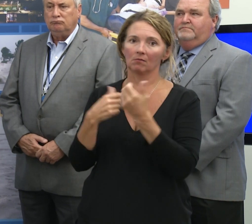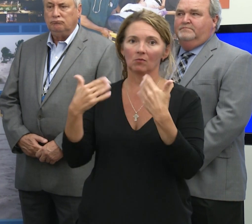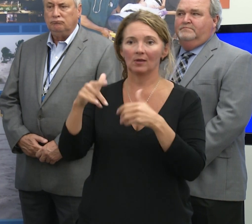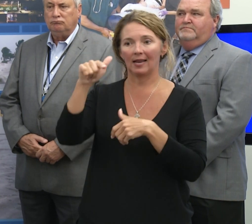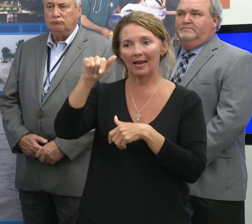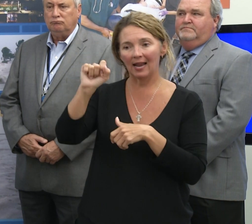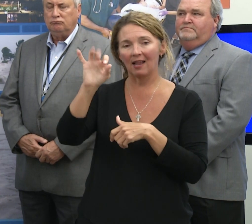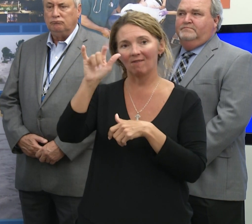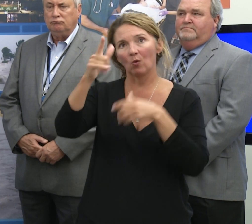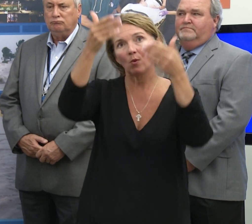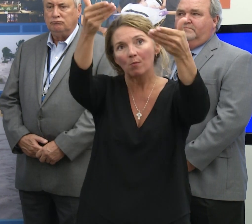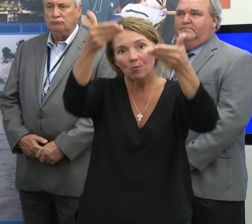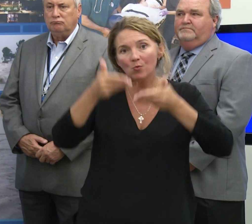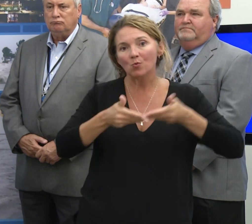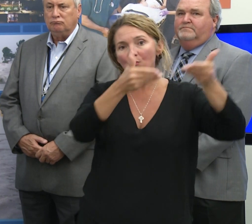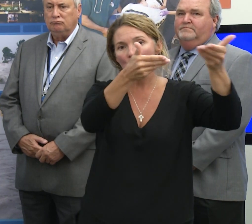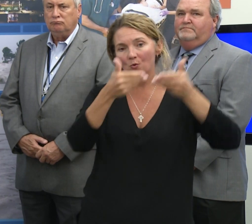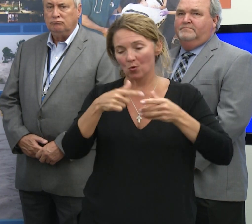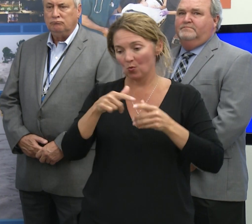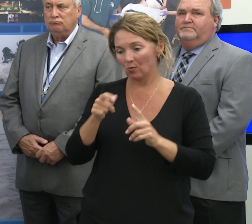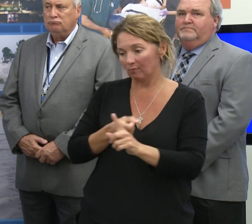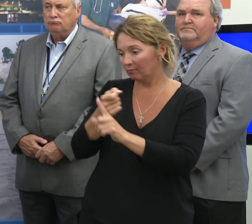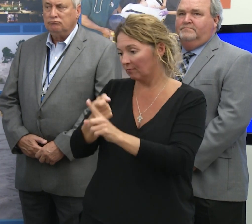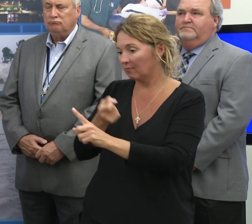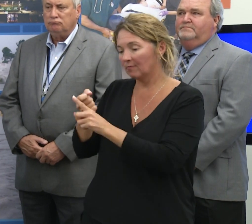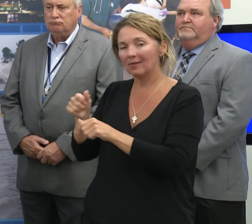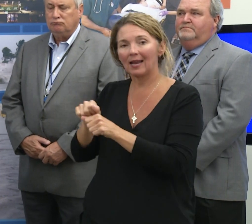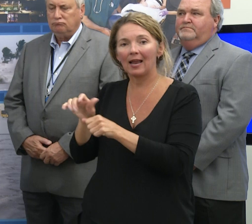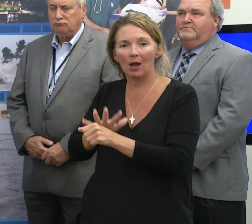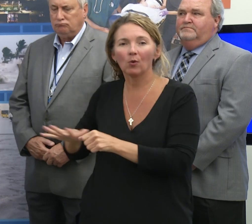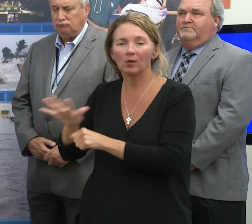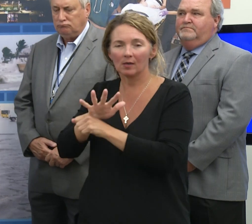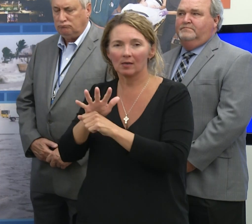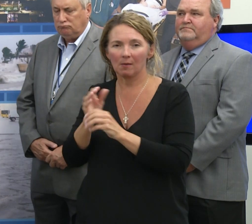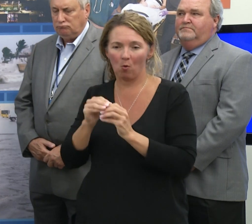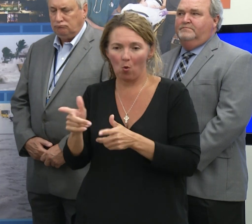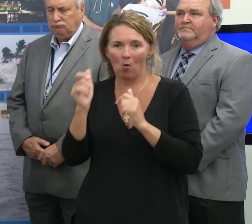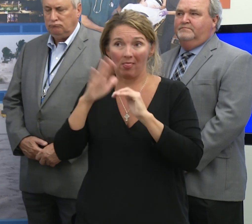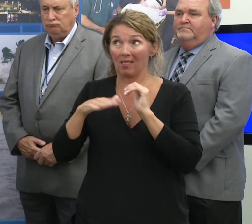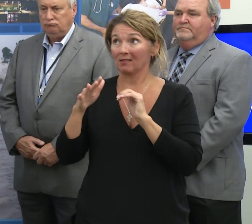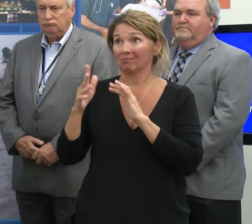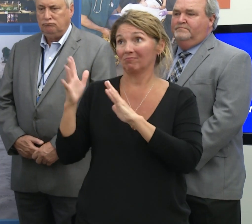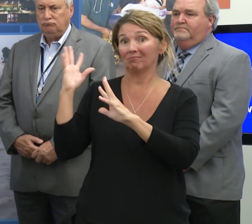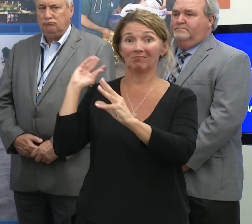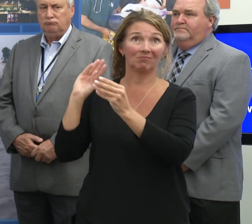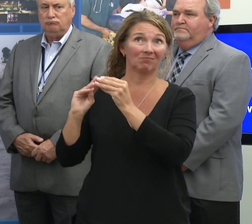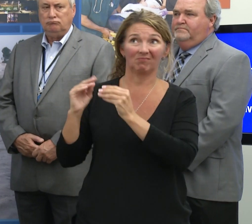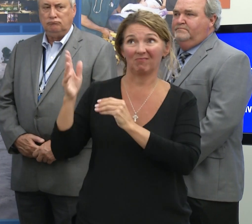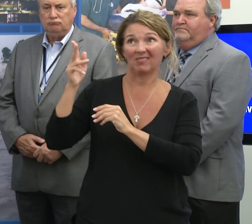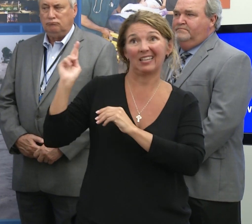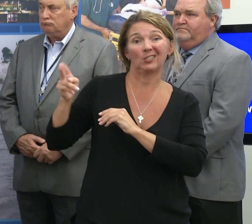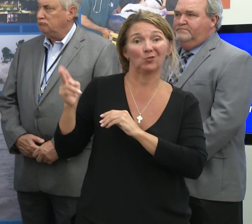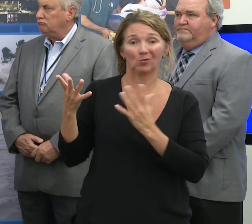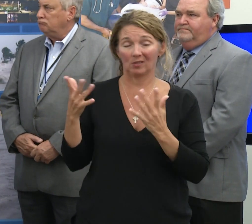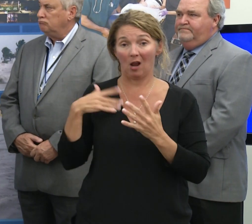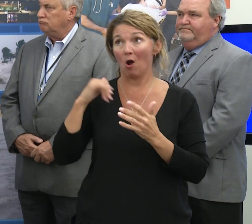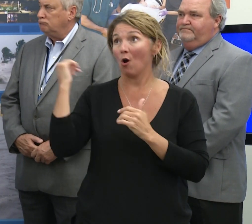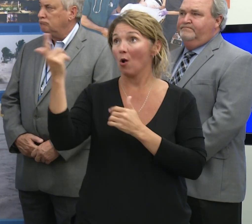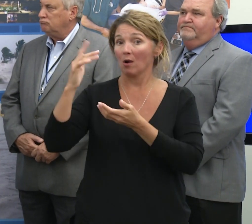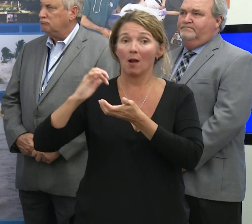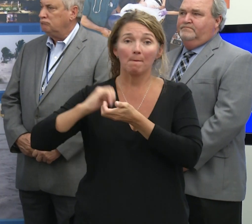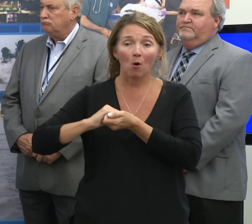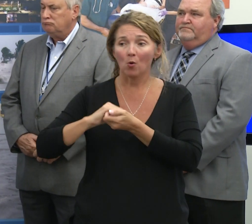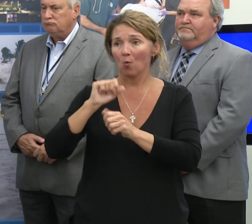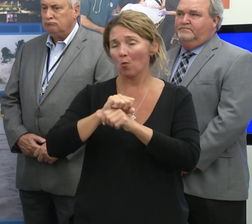gas and fuel down to the affected areas quicker than normally has occurred. And the state government and all of our partners were